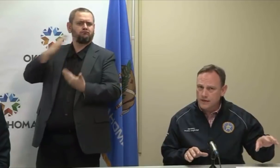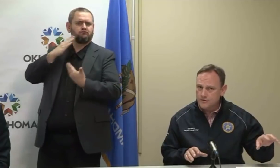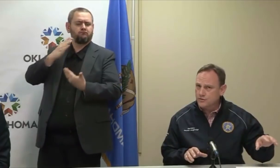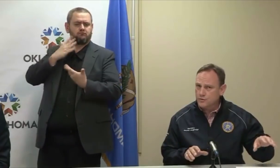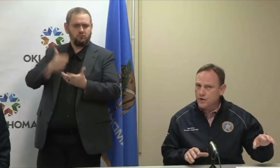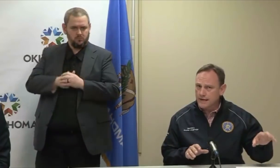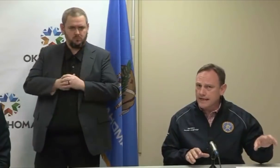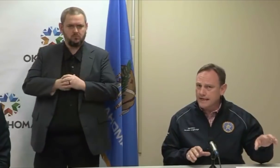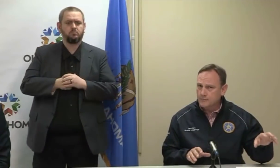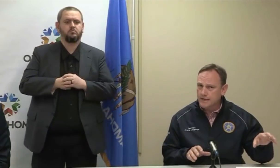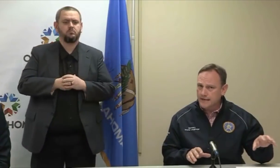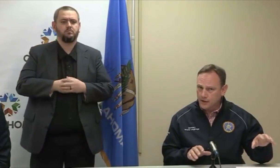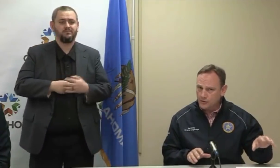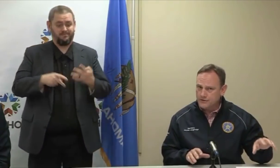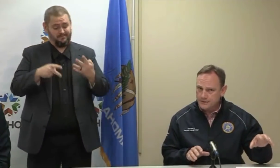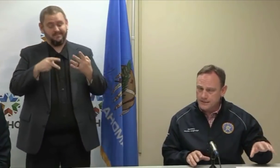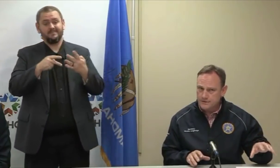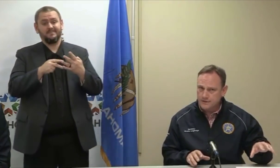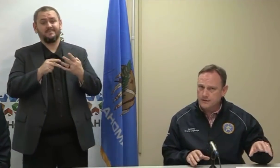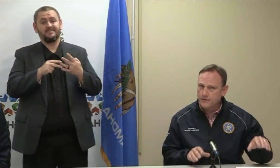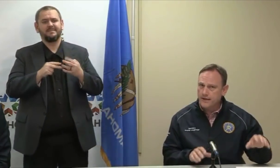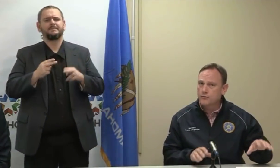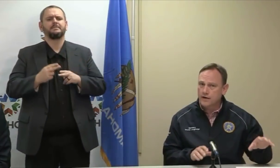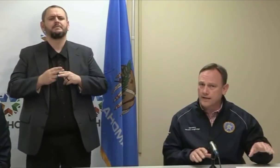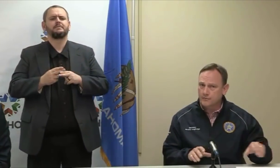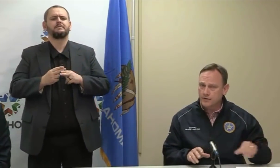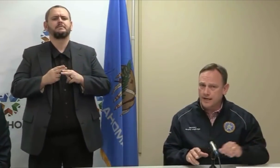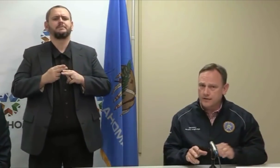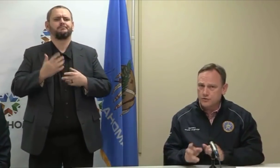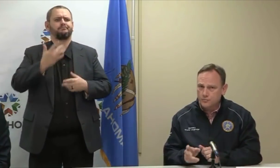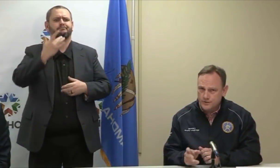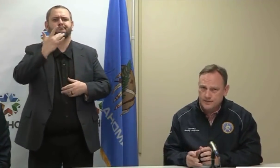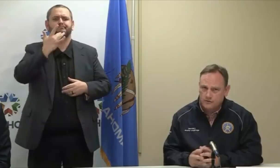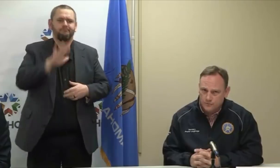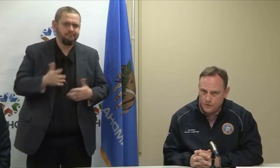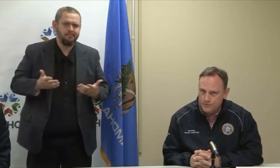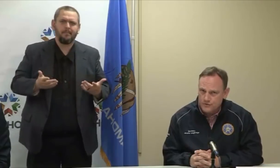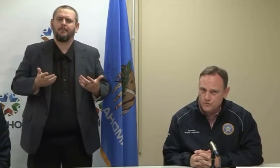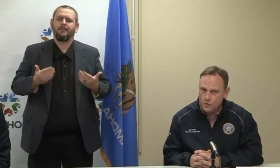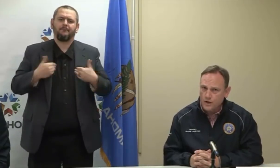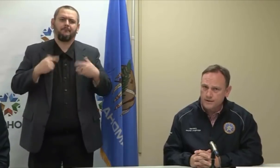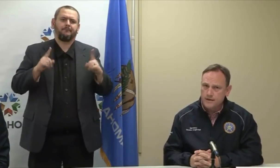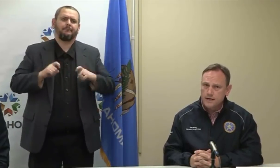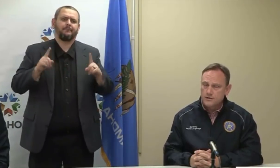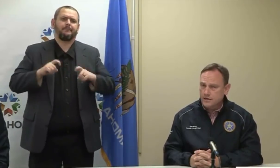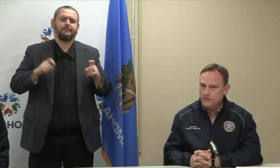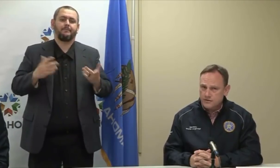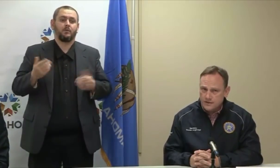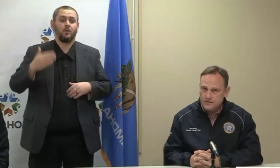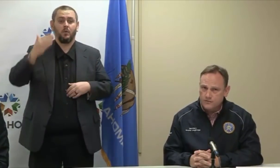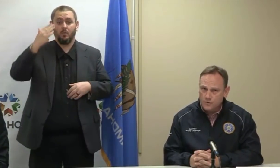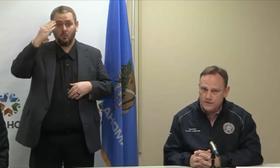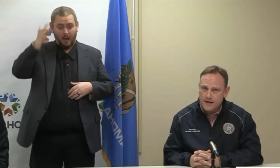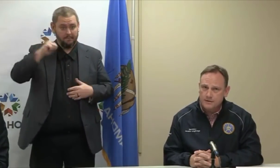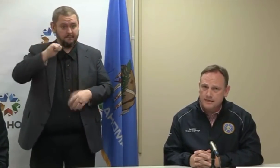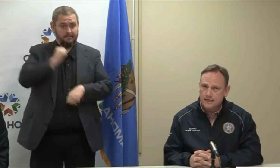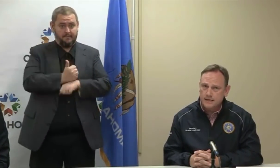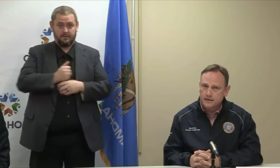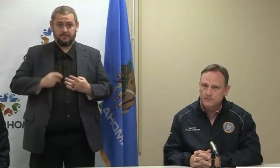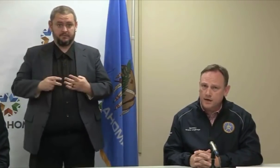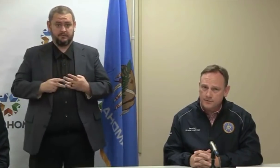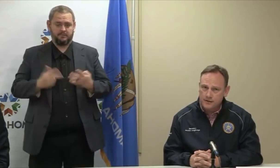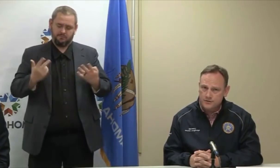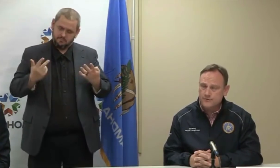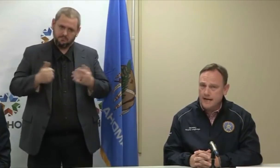locations were not aimed at increasing testing. They were aimed at two particular purposes. One, to give us a sense of what was happening